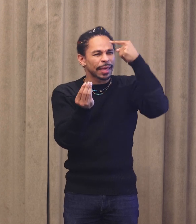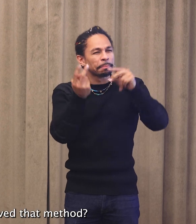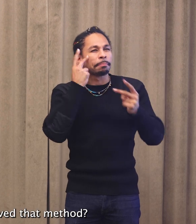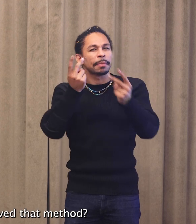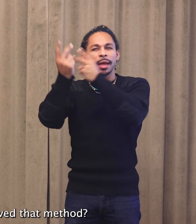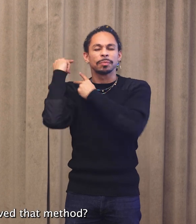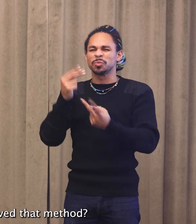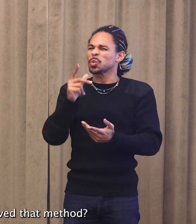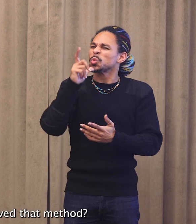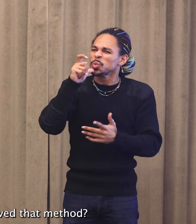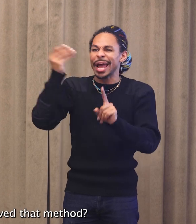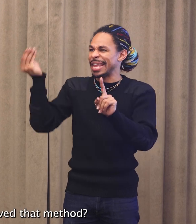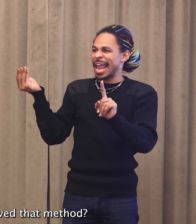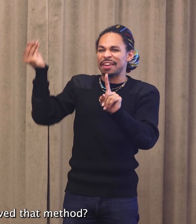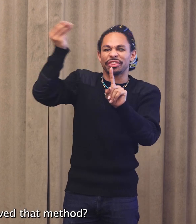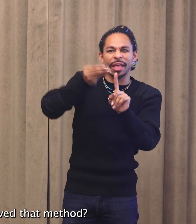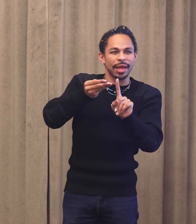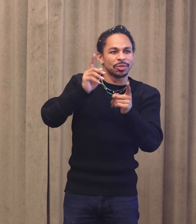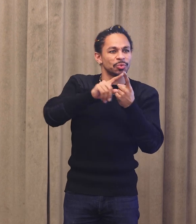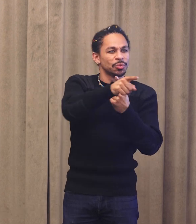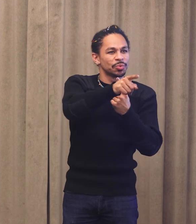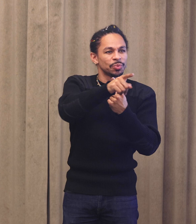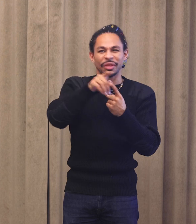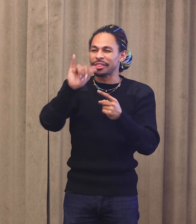and where you received that message.